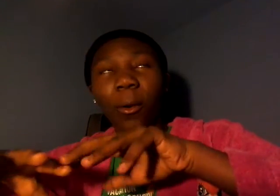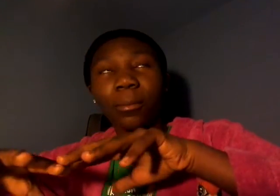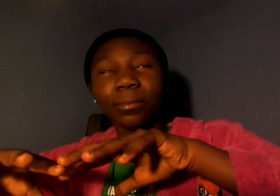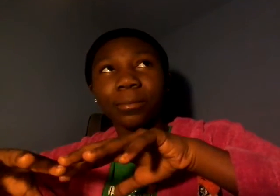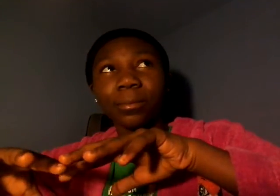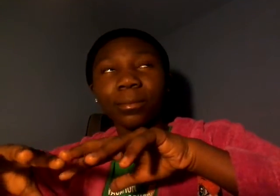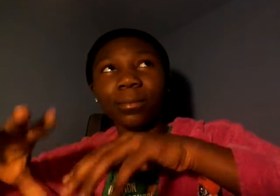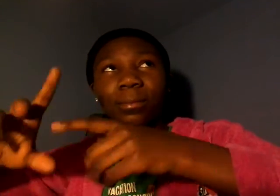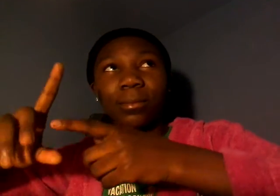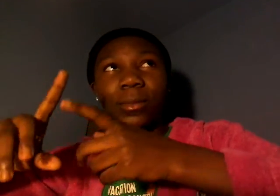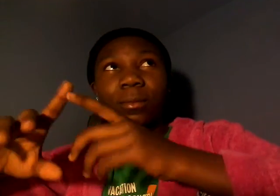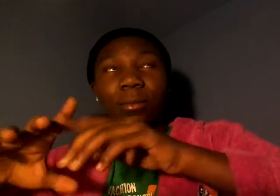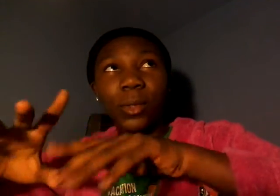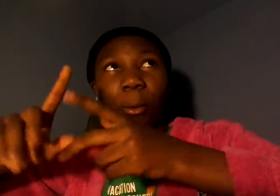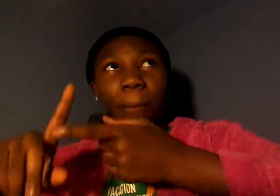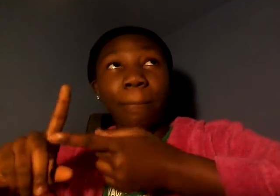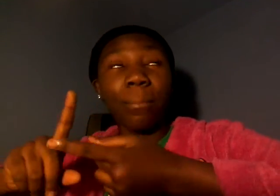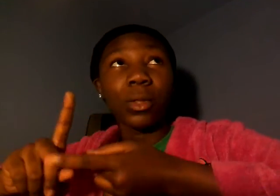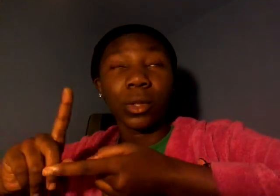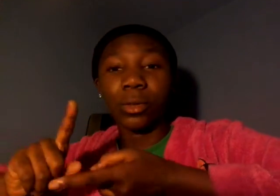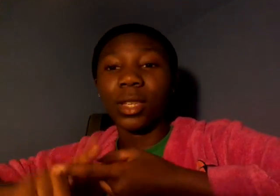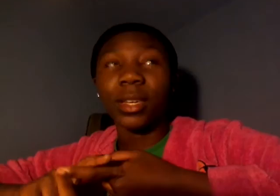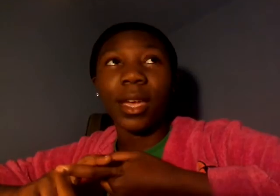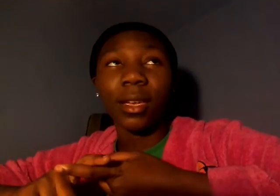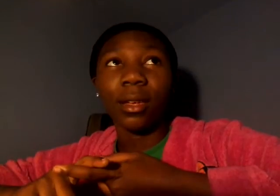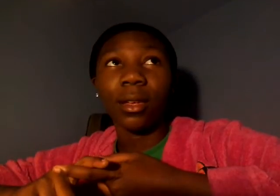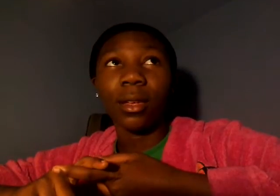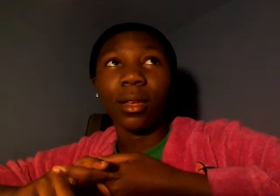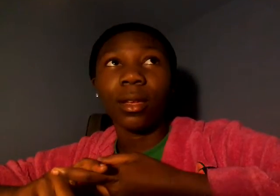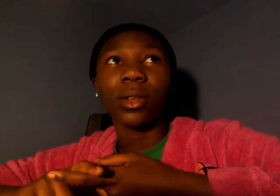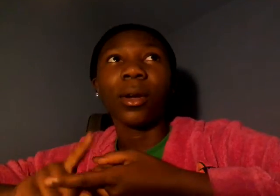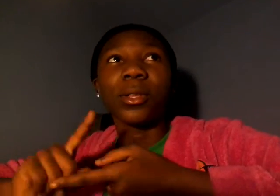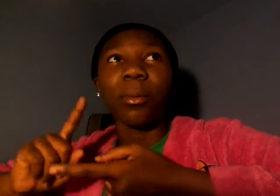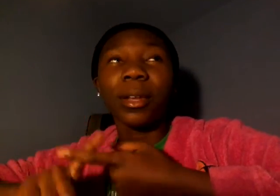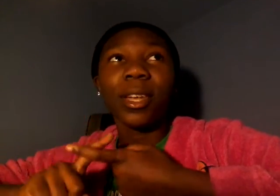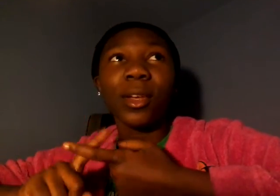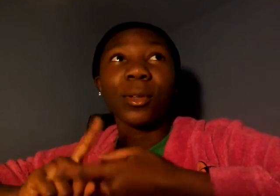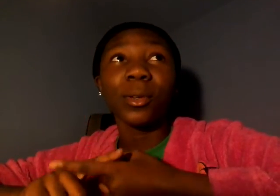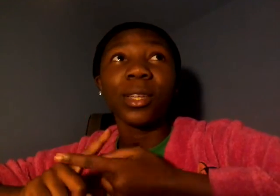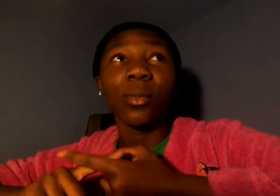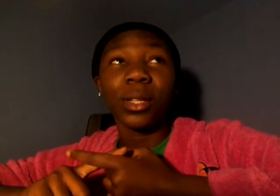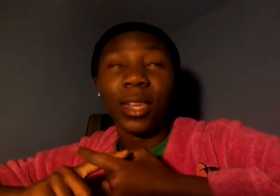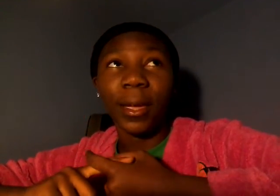so so sunday no so monday tuesday wednesday